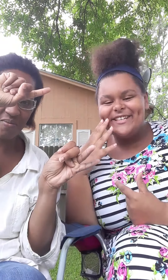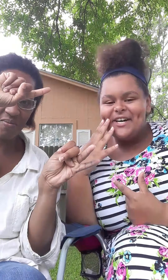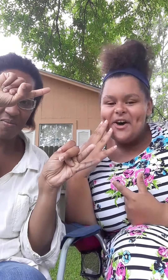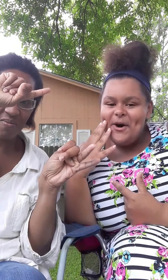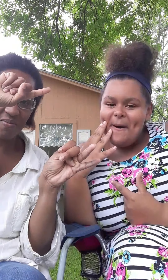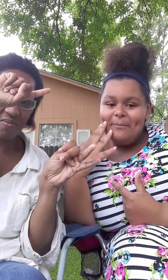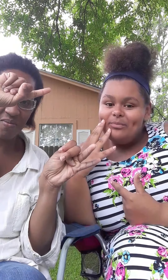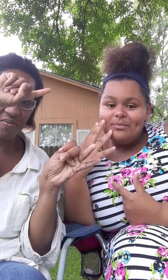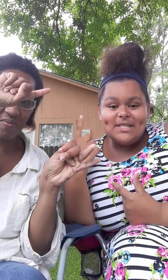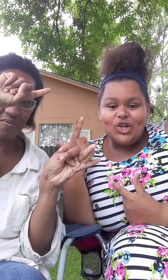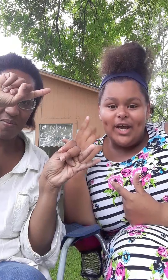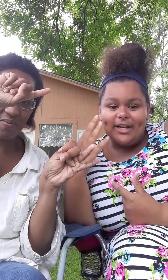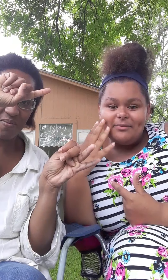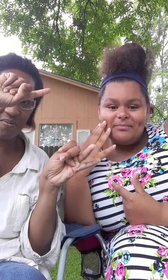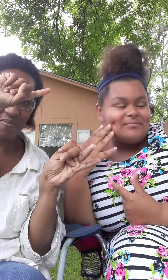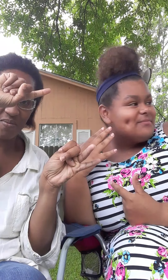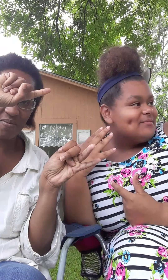Put a finger down if you like it rough.